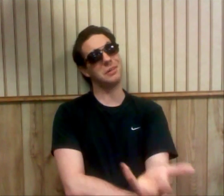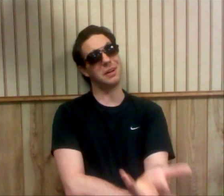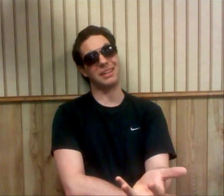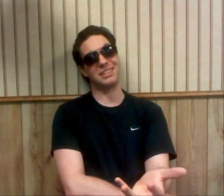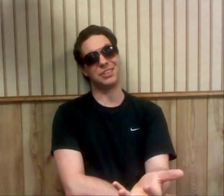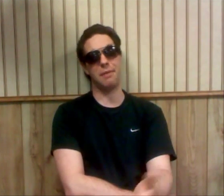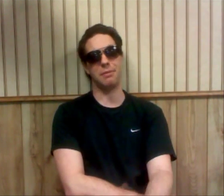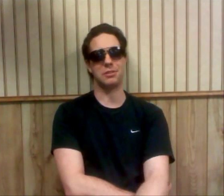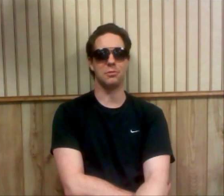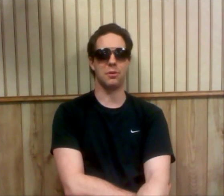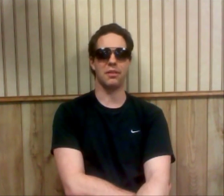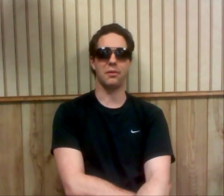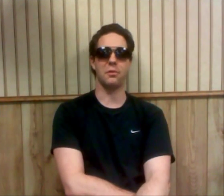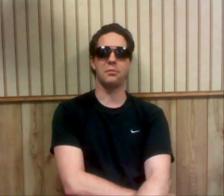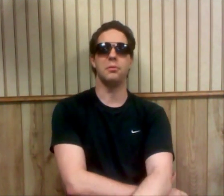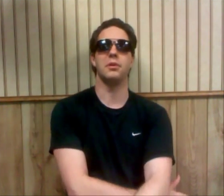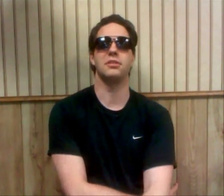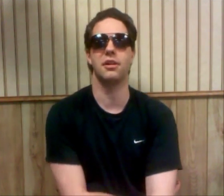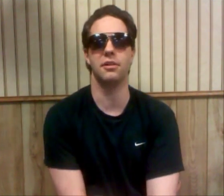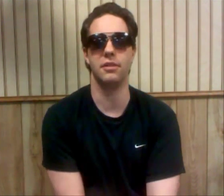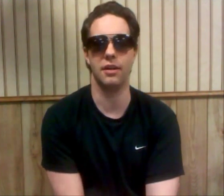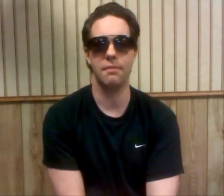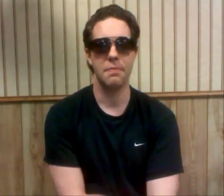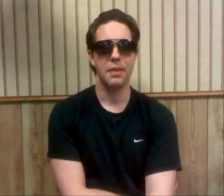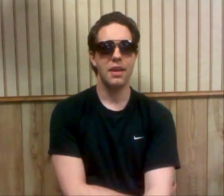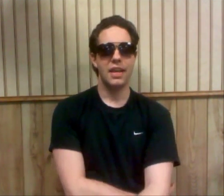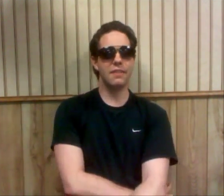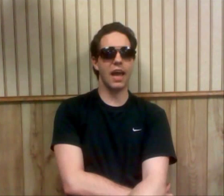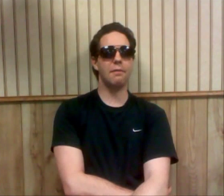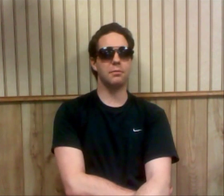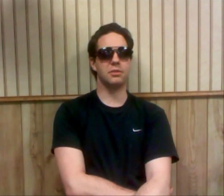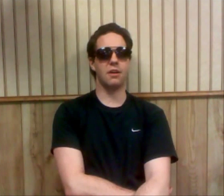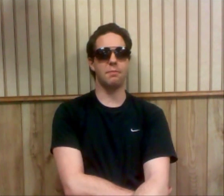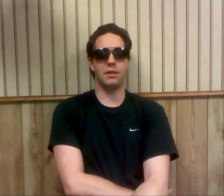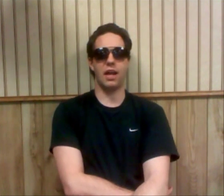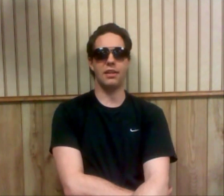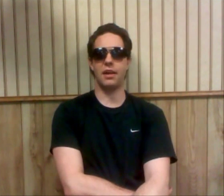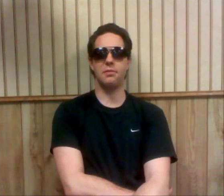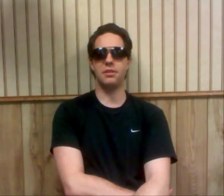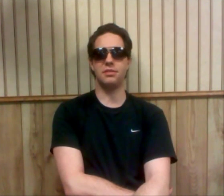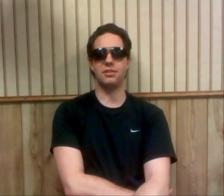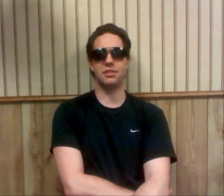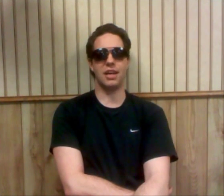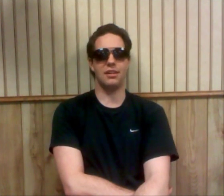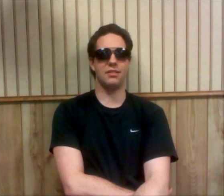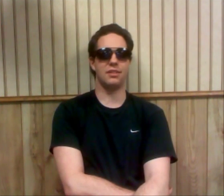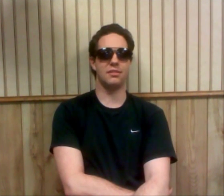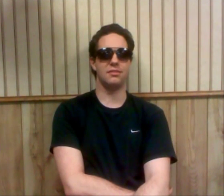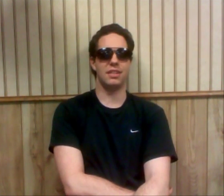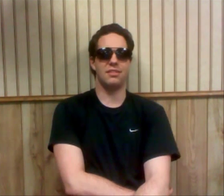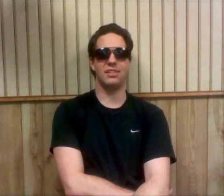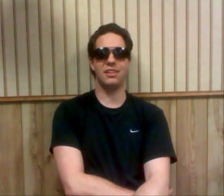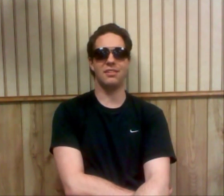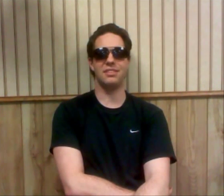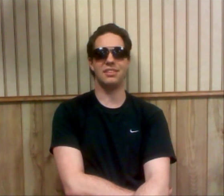going up against Sheamus, who was one of their golden boys. So even that one was tough, but a lot of the other ones you just kind of go, you know, you